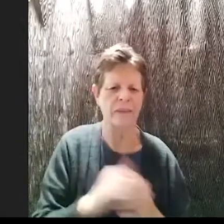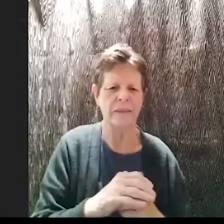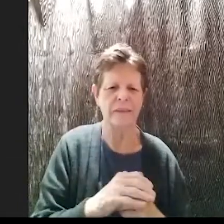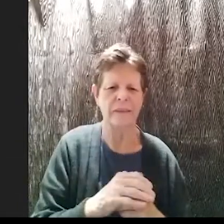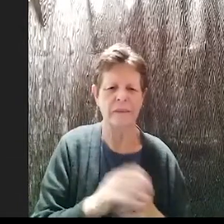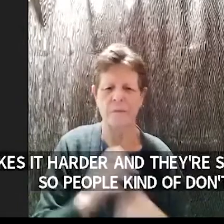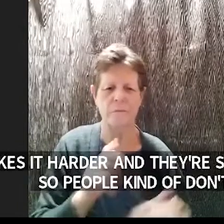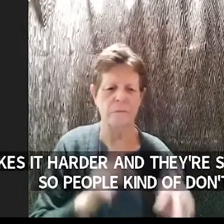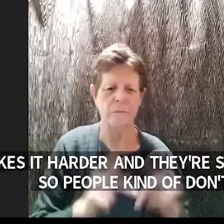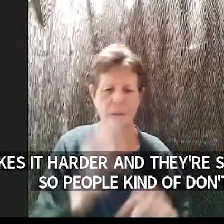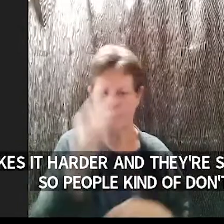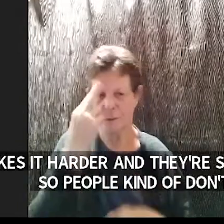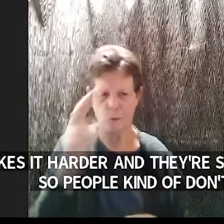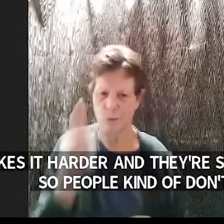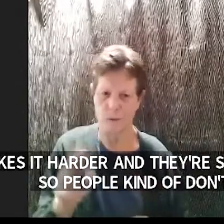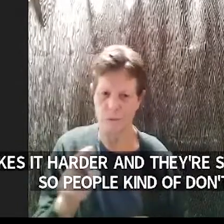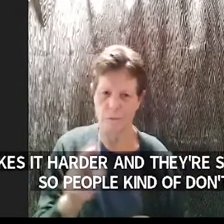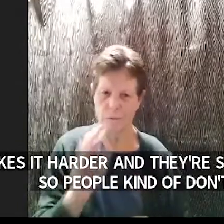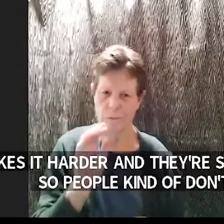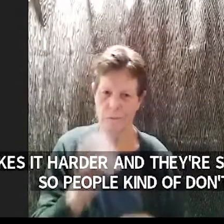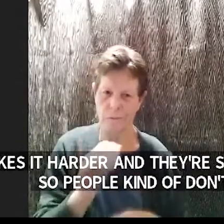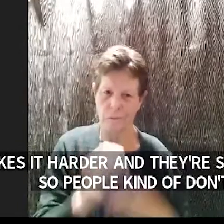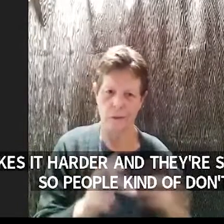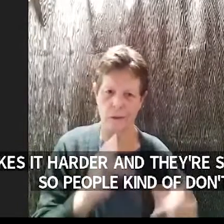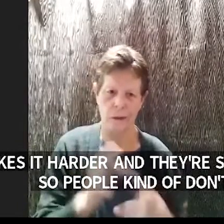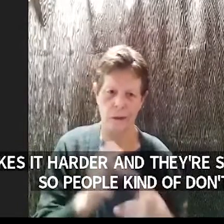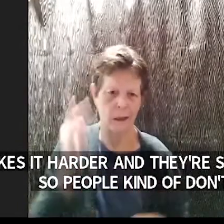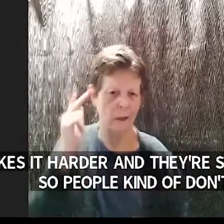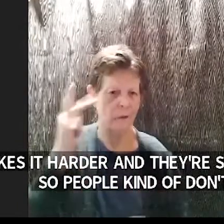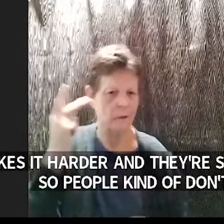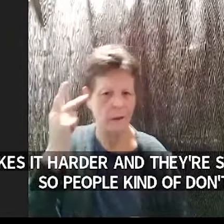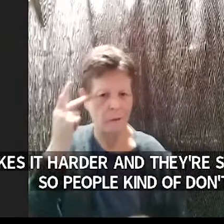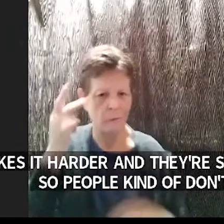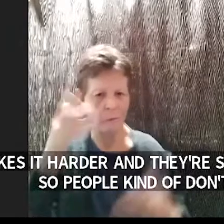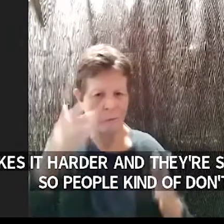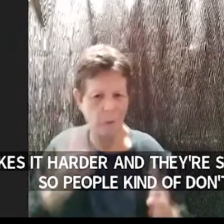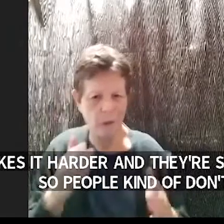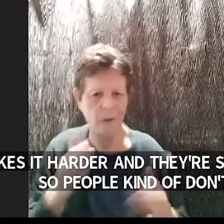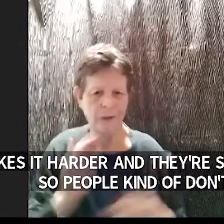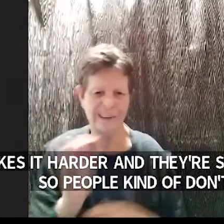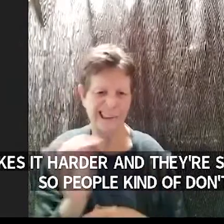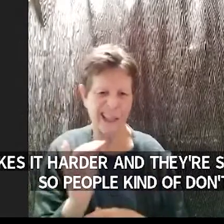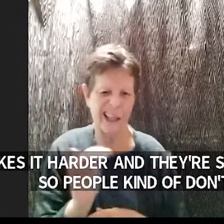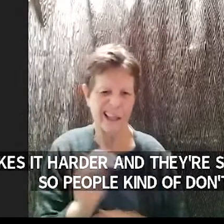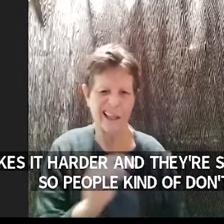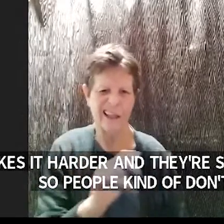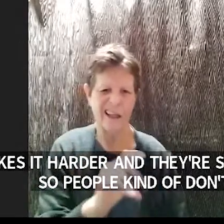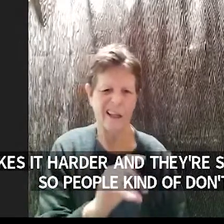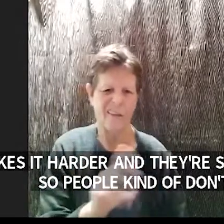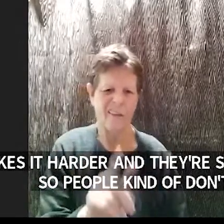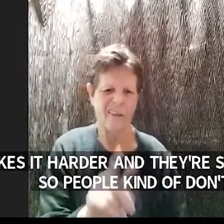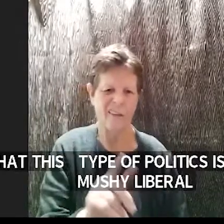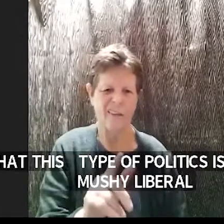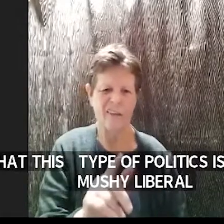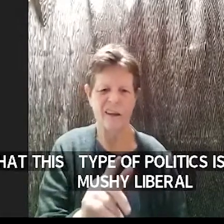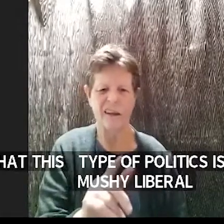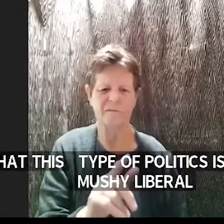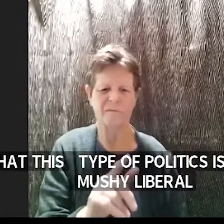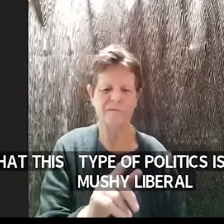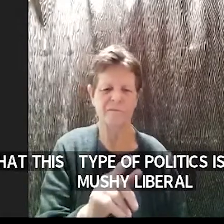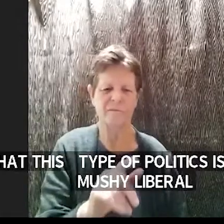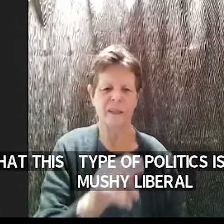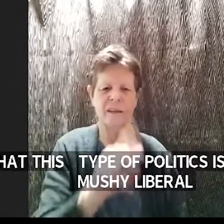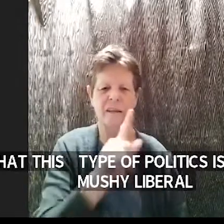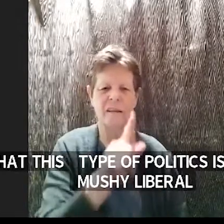type of politics is just the real mushy liberal center um you know friendly charm